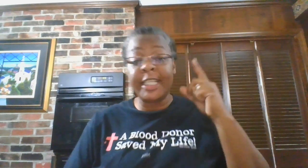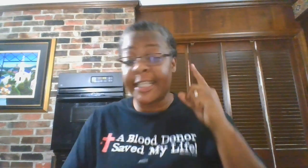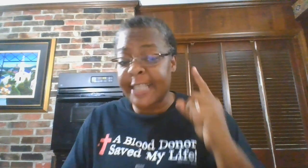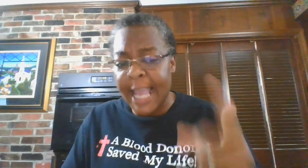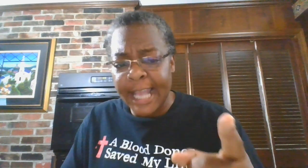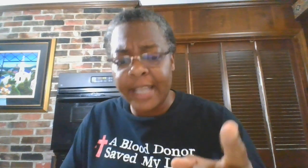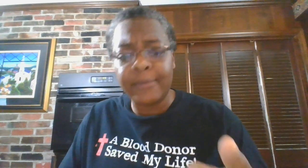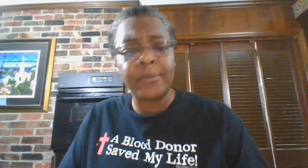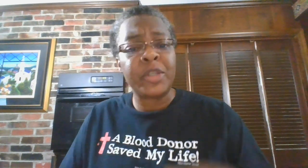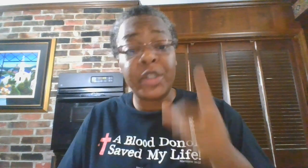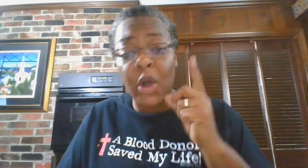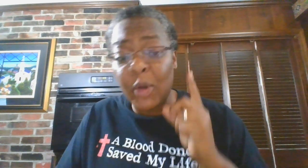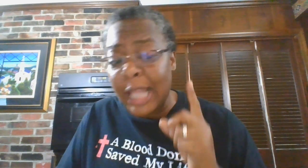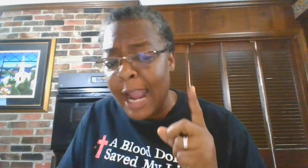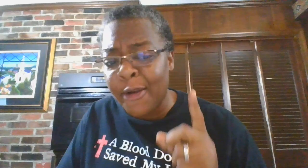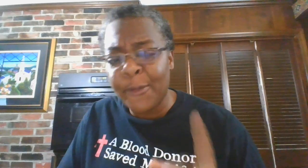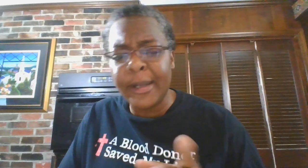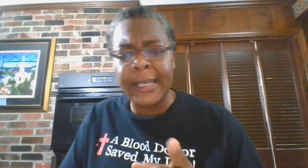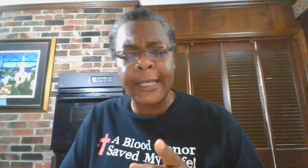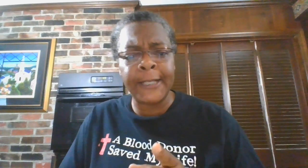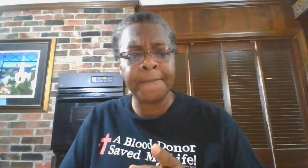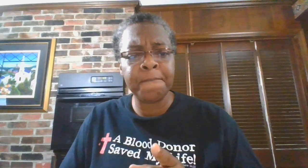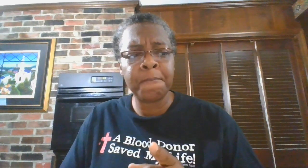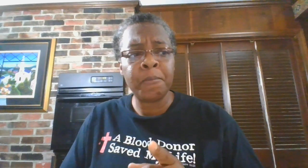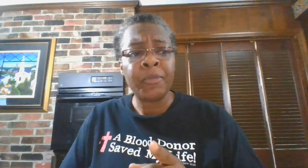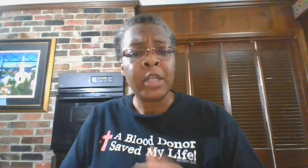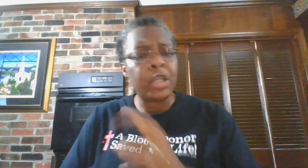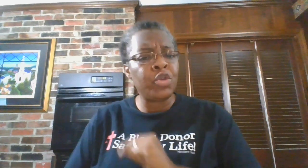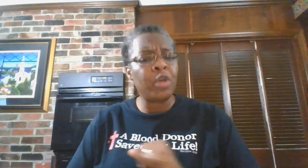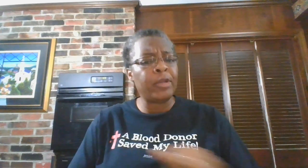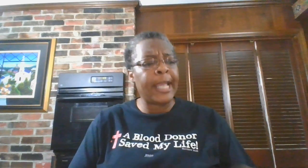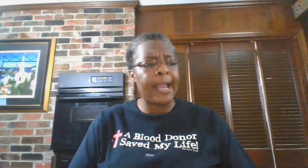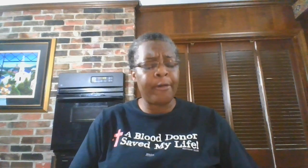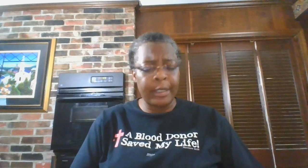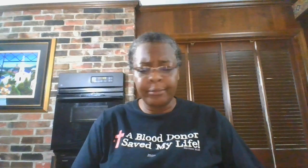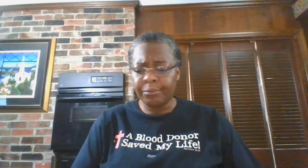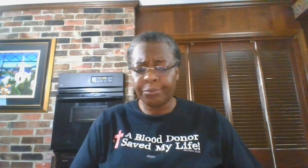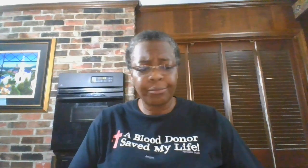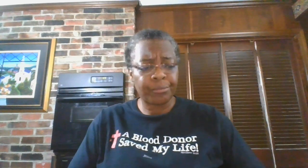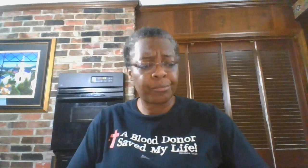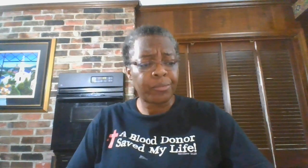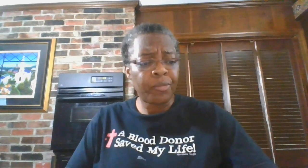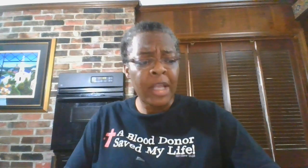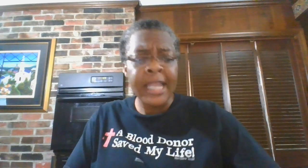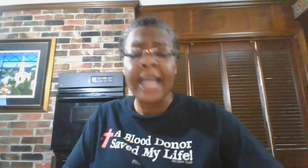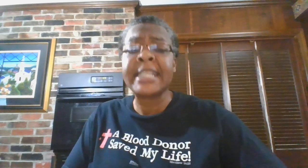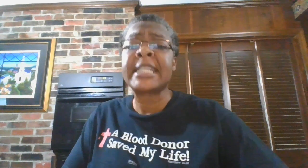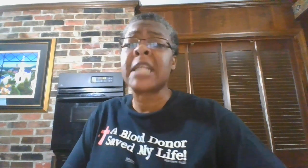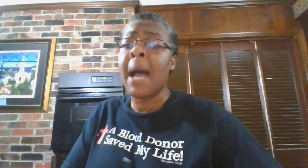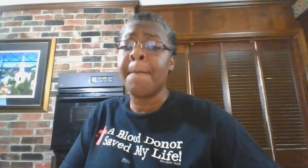said it. She told Larry Reed. That you know Larry. Now, it's some.